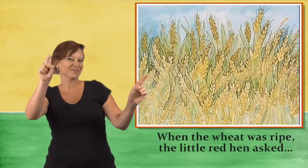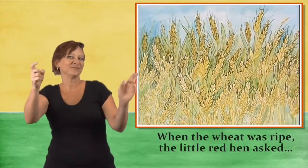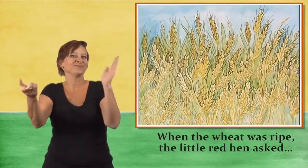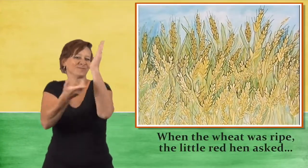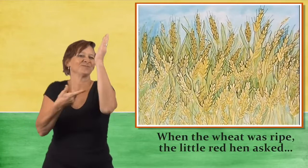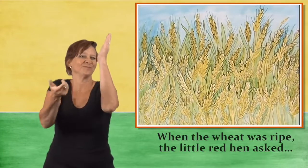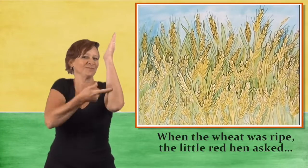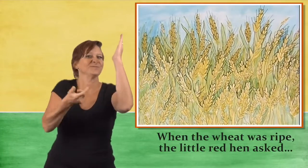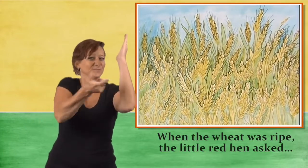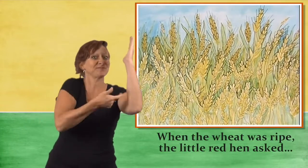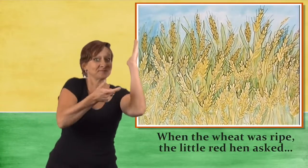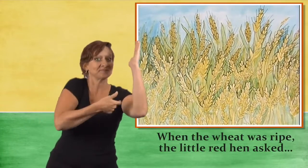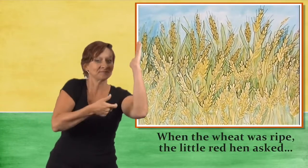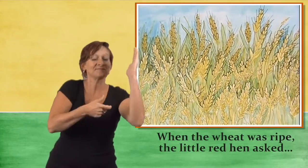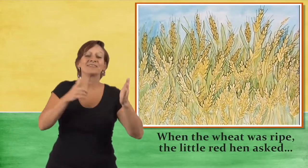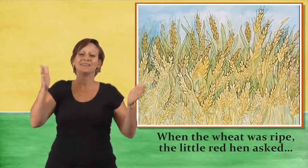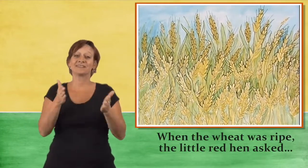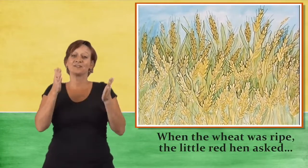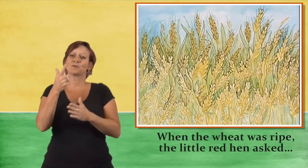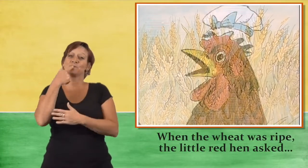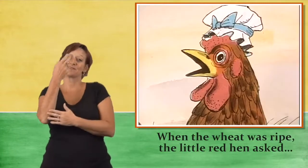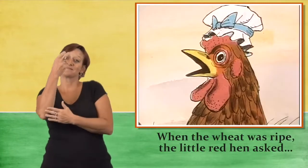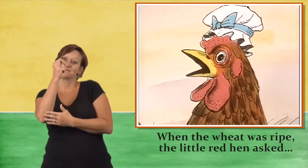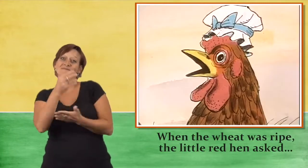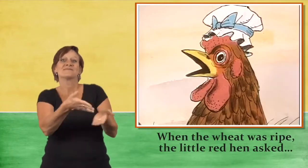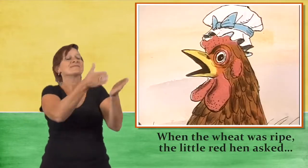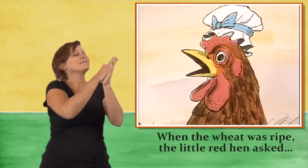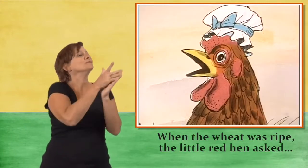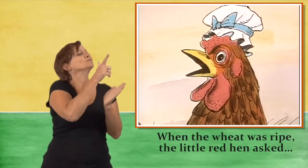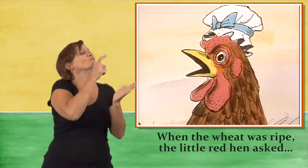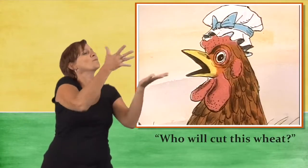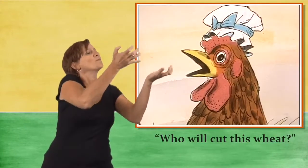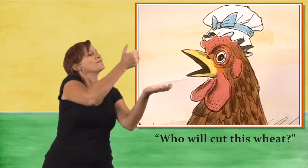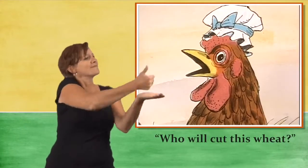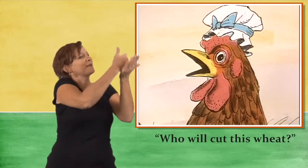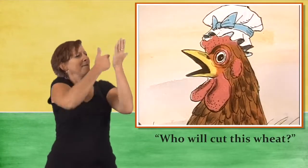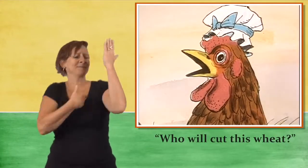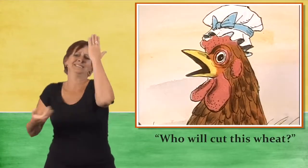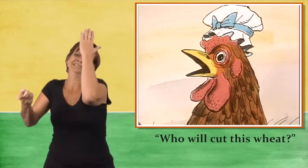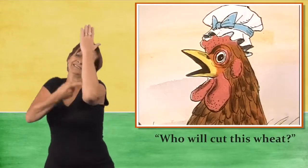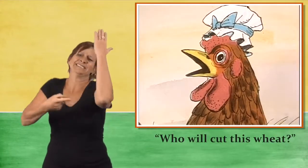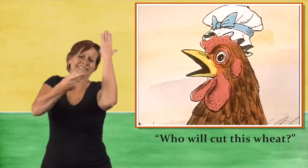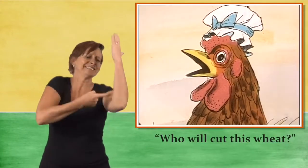when the wheat was ripe the little red hen asked who will cut this wheat